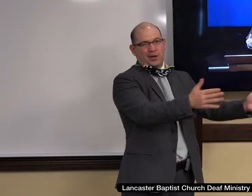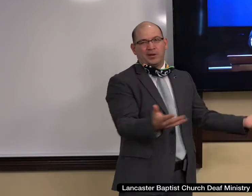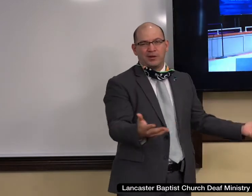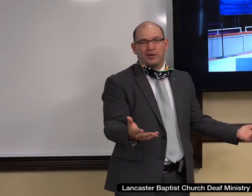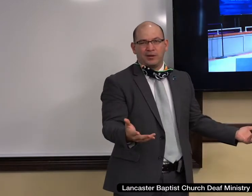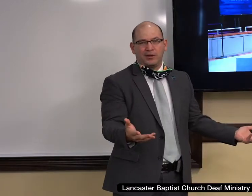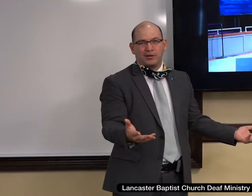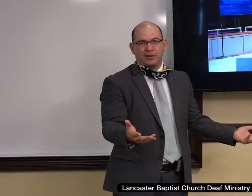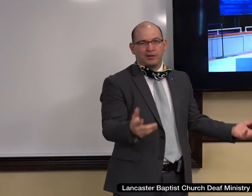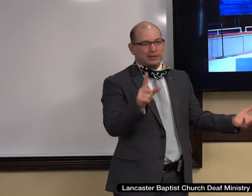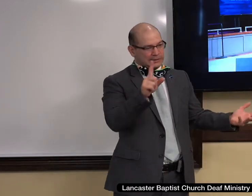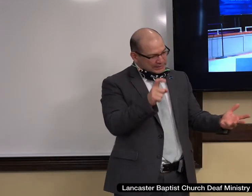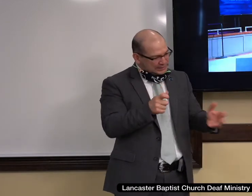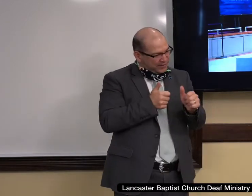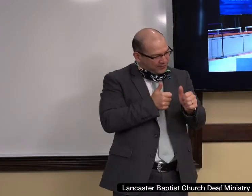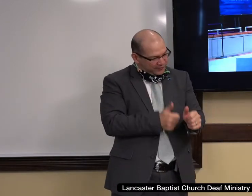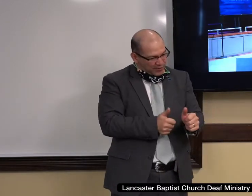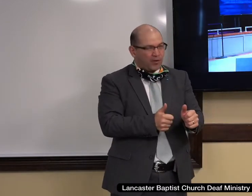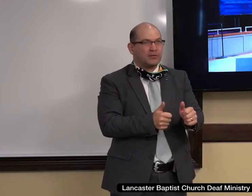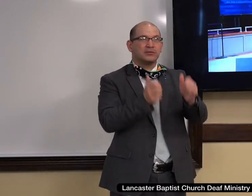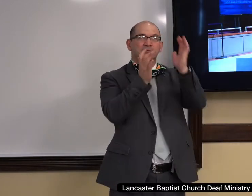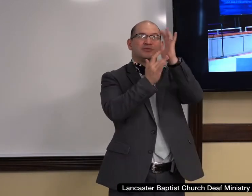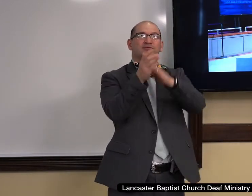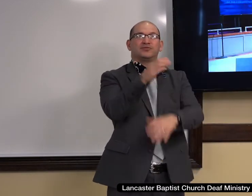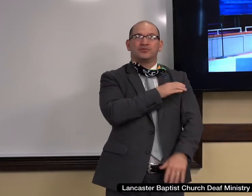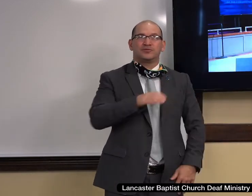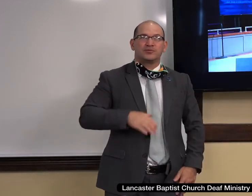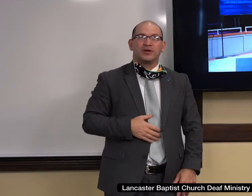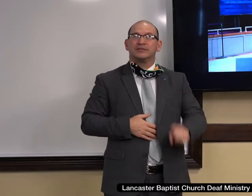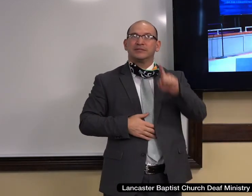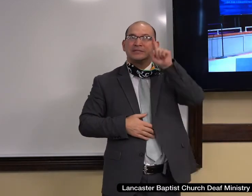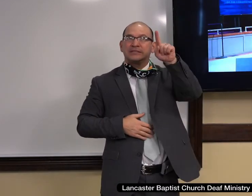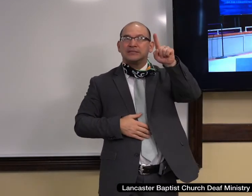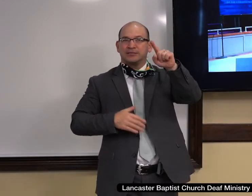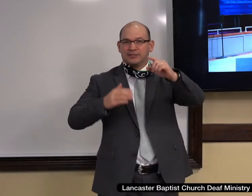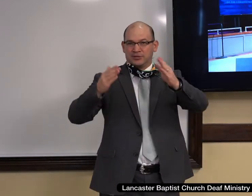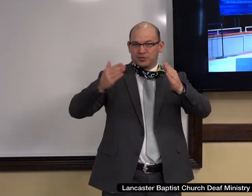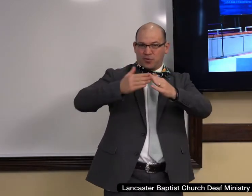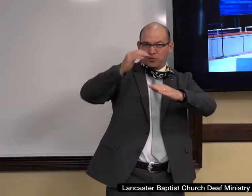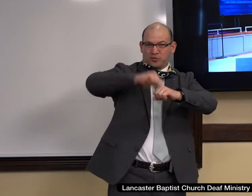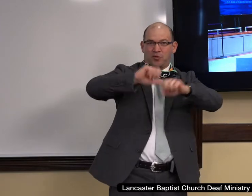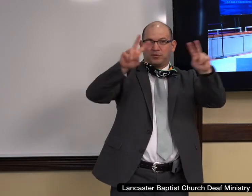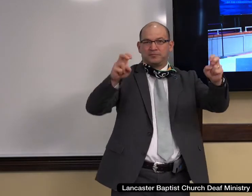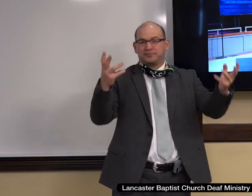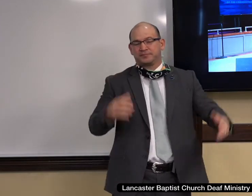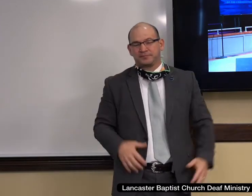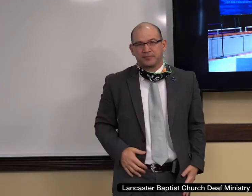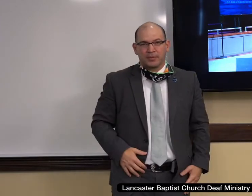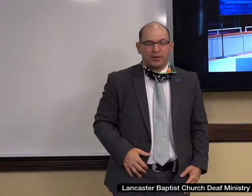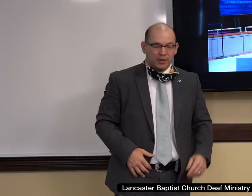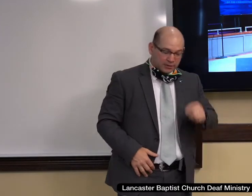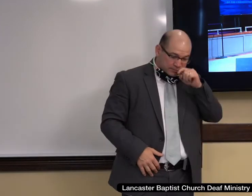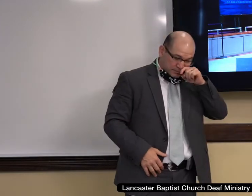cornerstone. And so the reliability of the cornerstone is so vital. Secondly, I want you to think about the revelation of the cornerstone